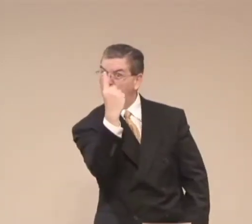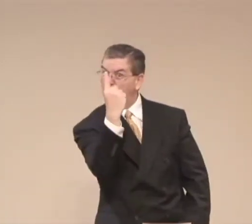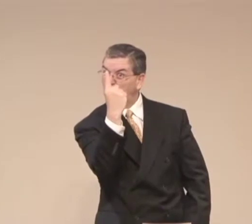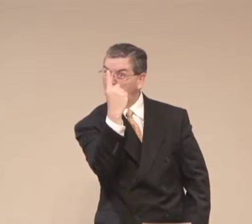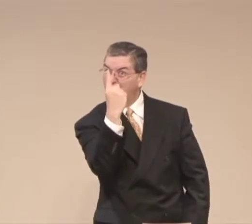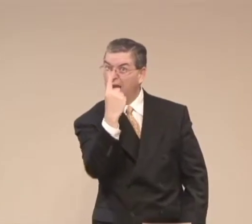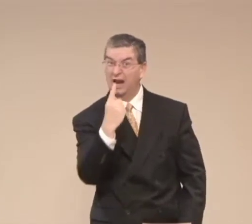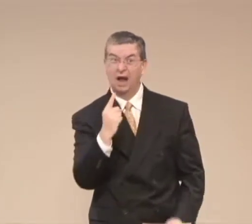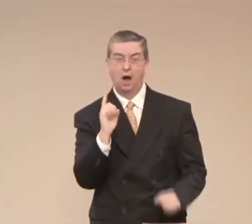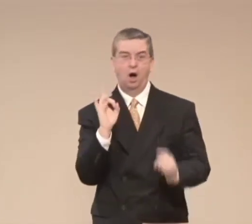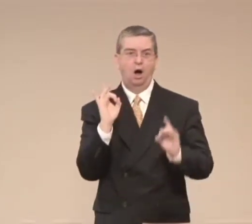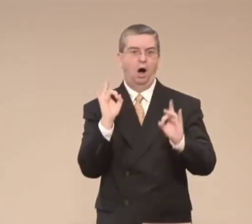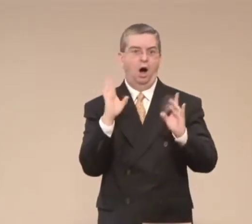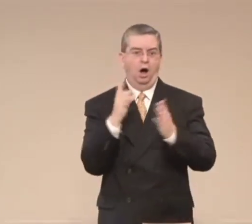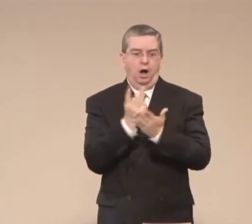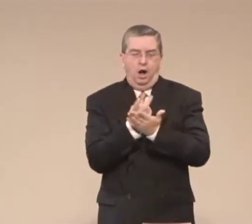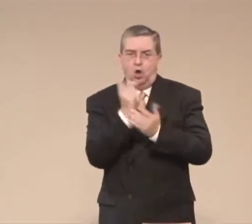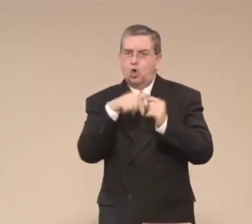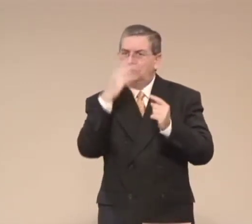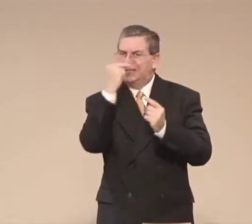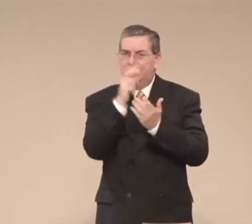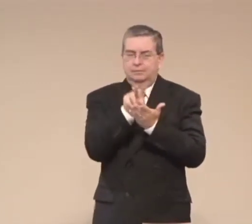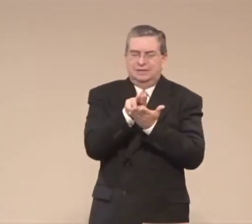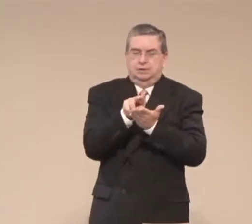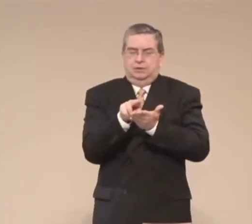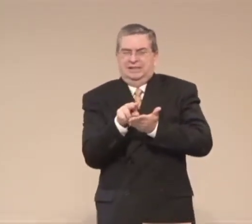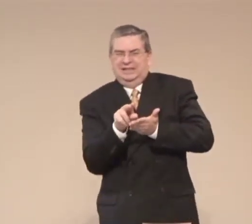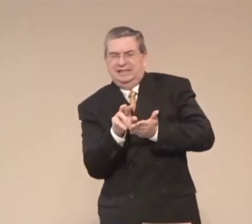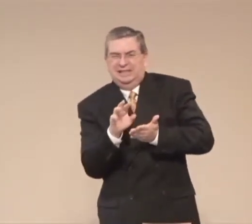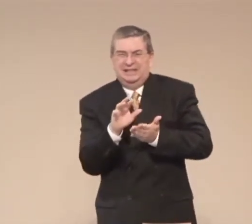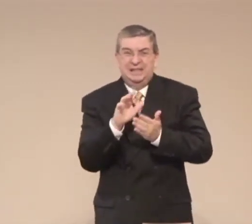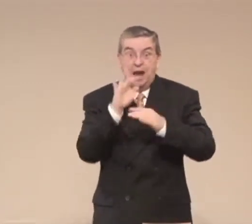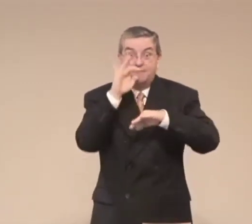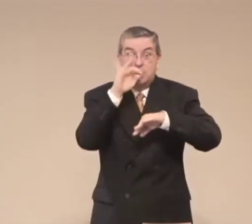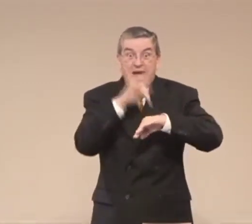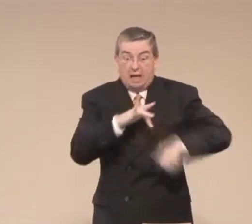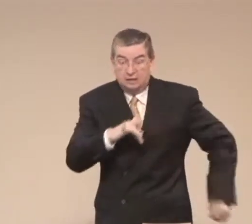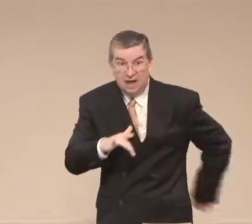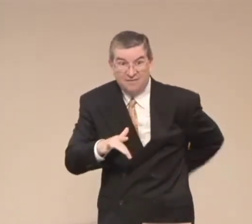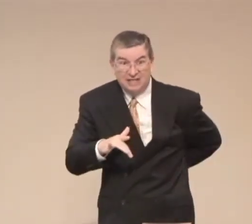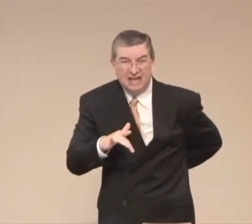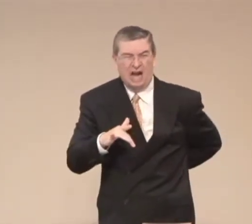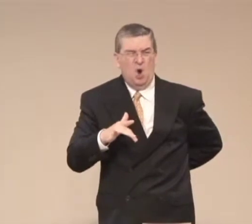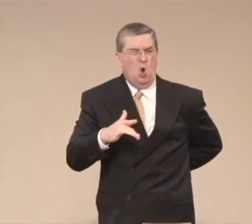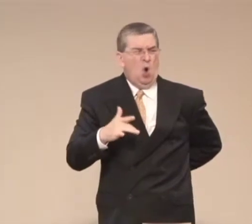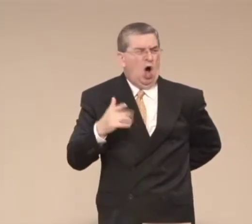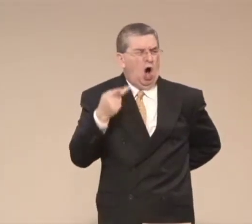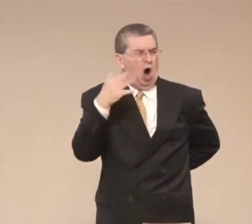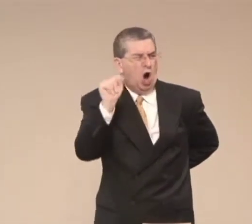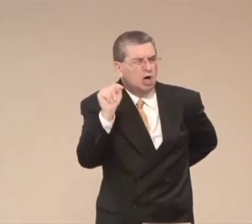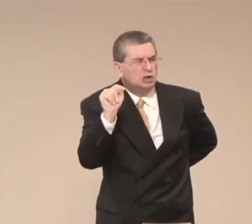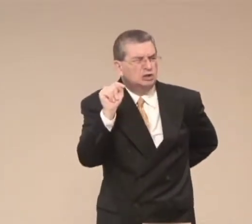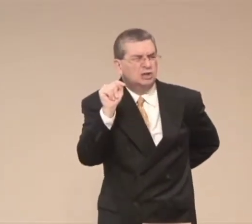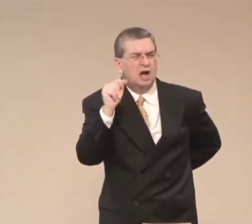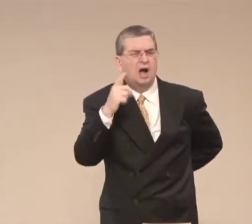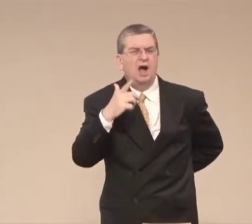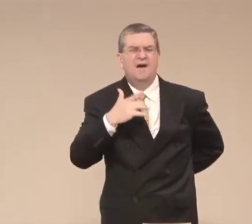Just one. Oh, it was awful. I couldn't let anything